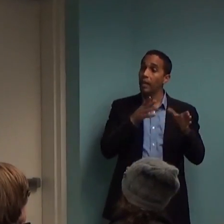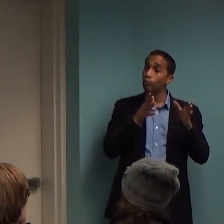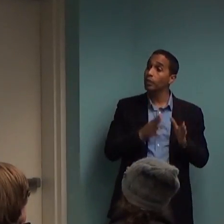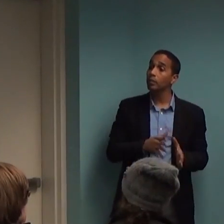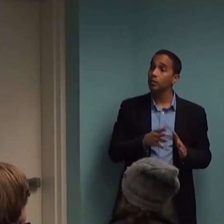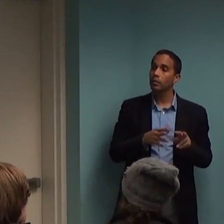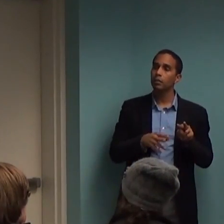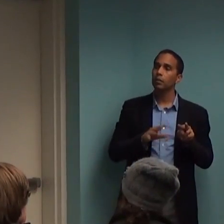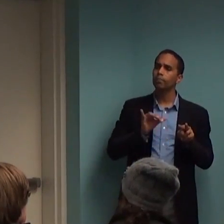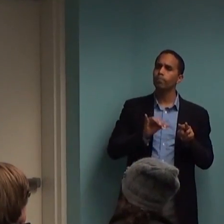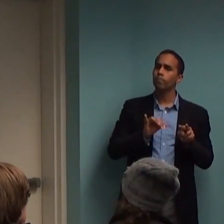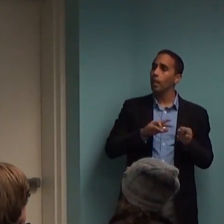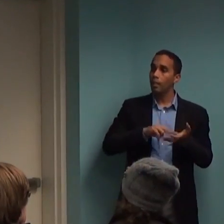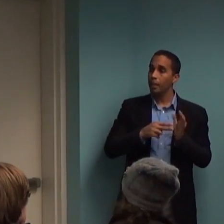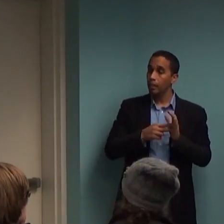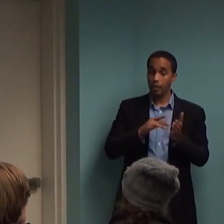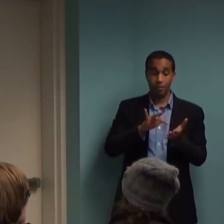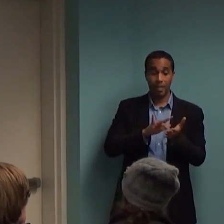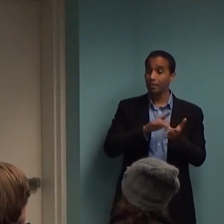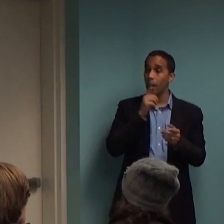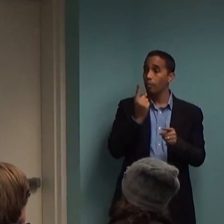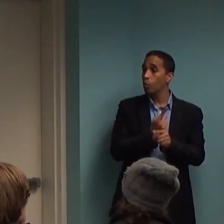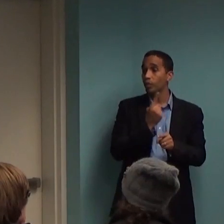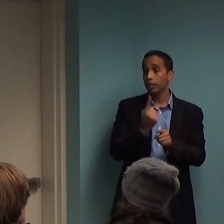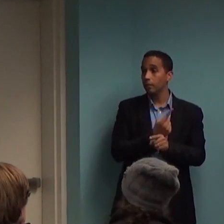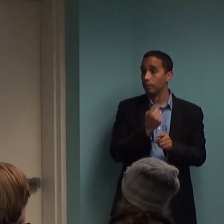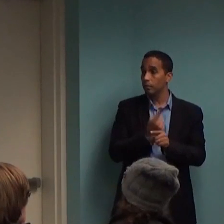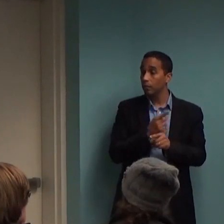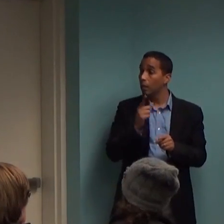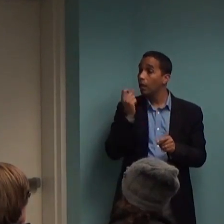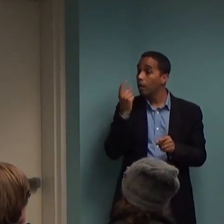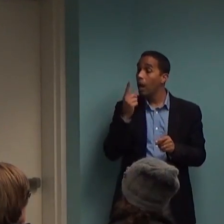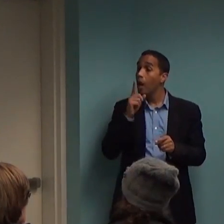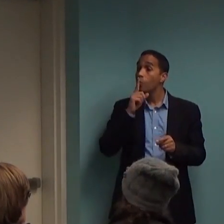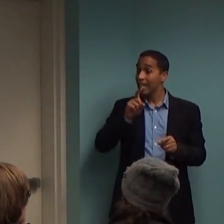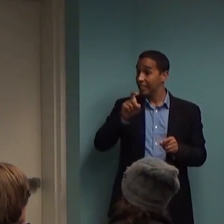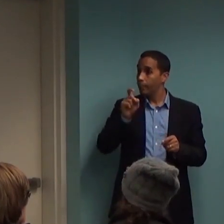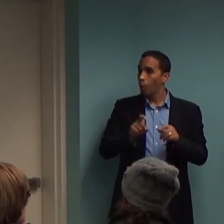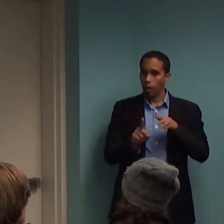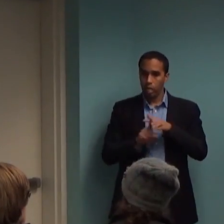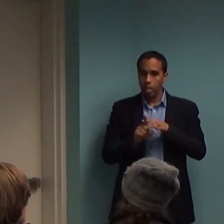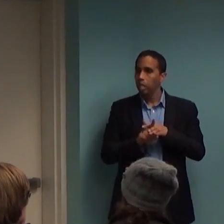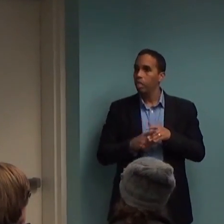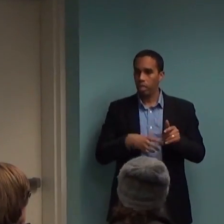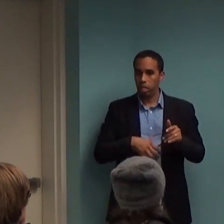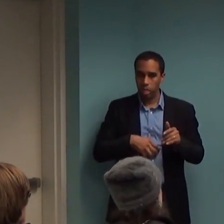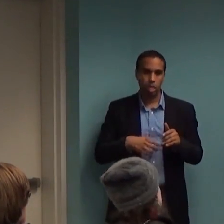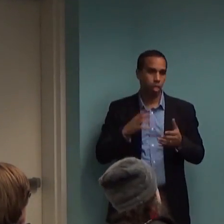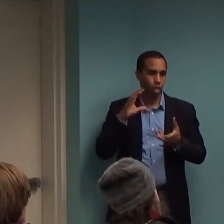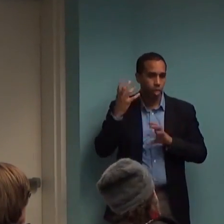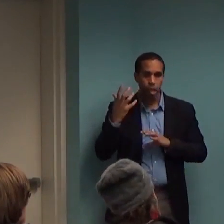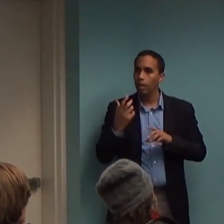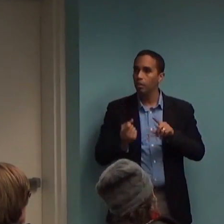medication is probably not appropriate for them. You're actually supposed to have some side effects. And the reason why is the side effects are